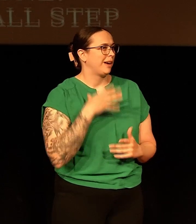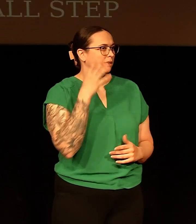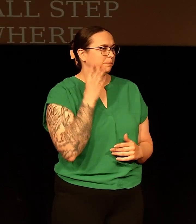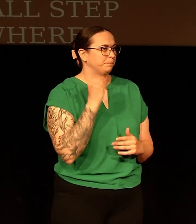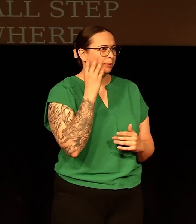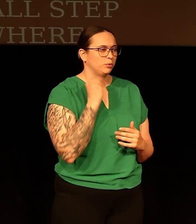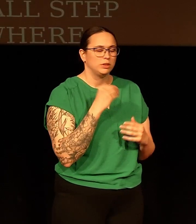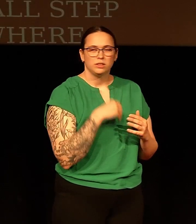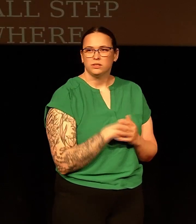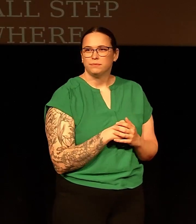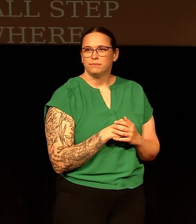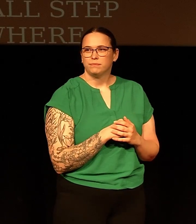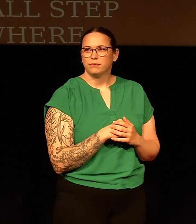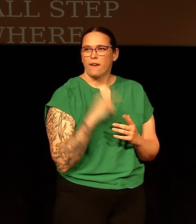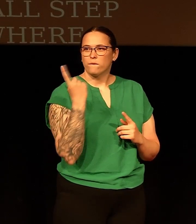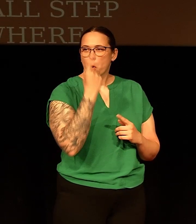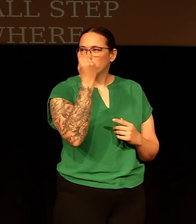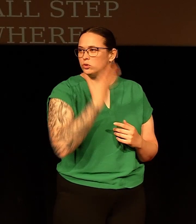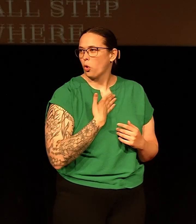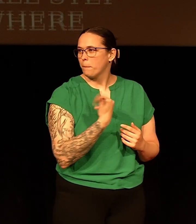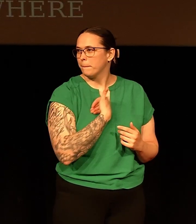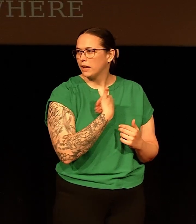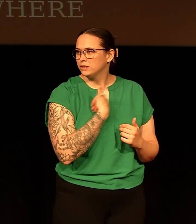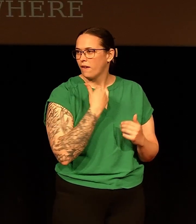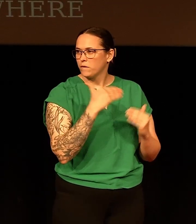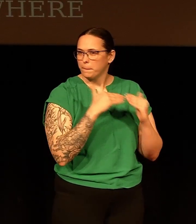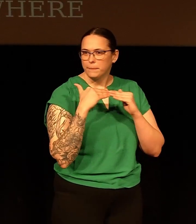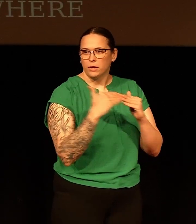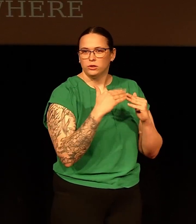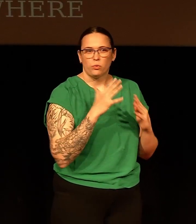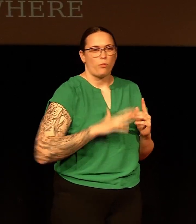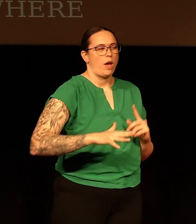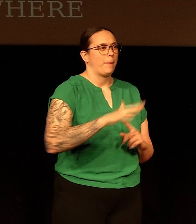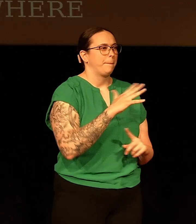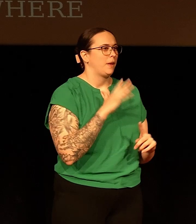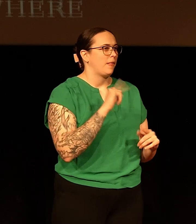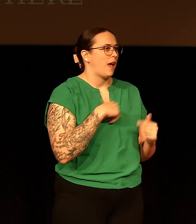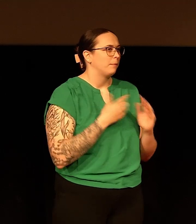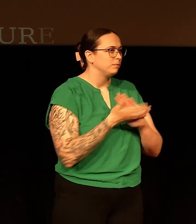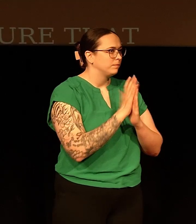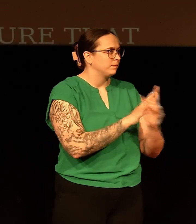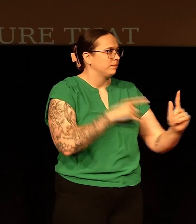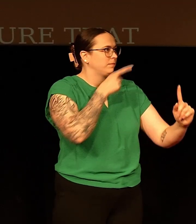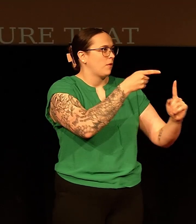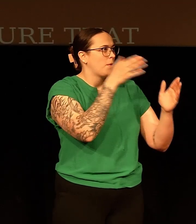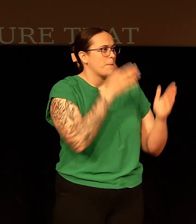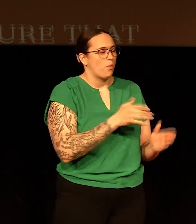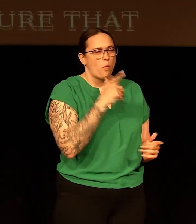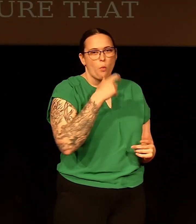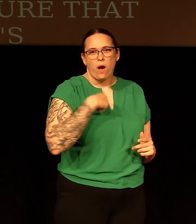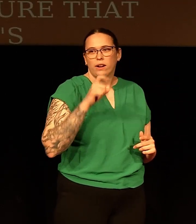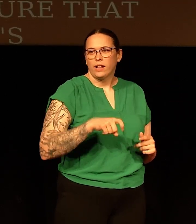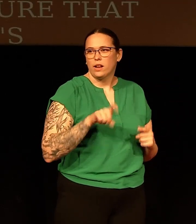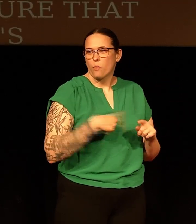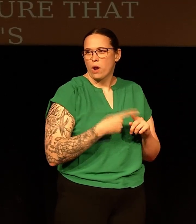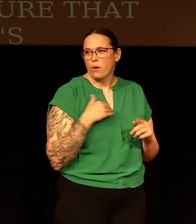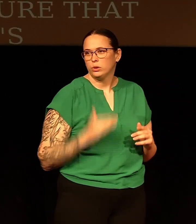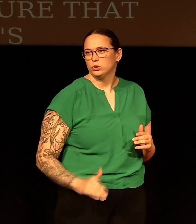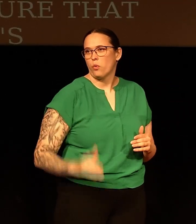and also share my experience. I told myself and those around me that I'm striving to be the person who I